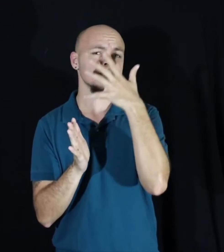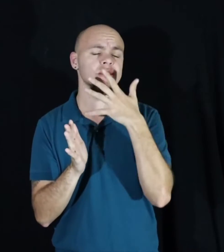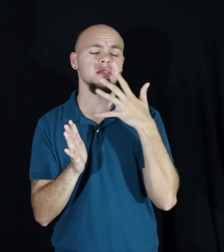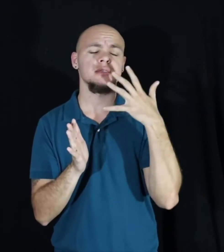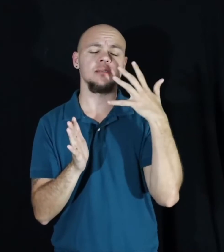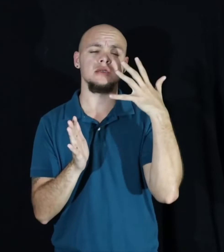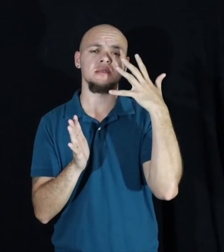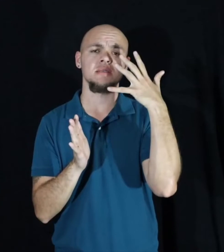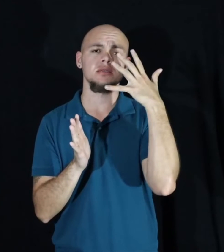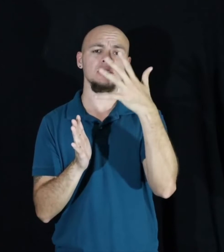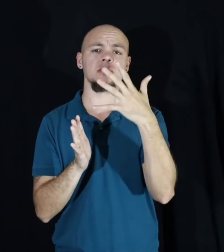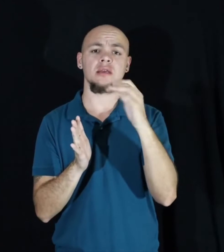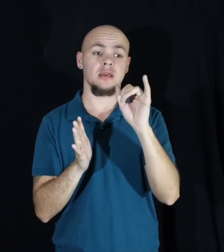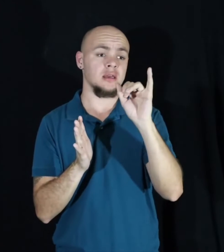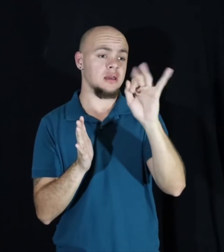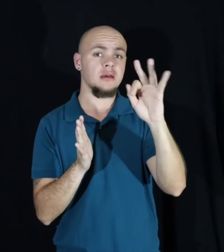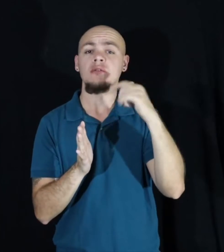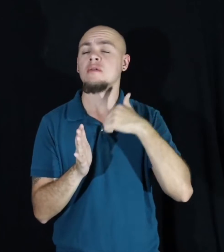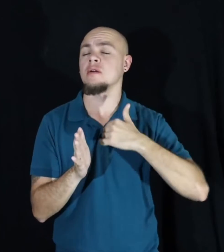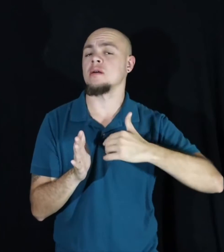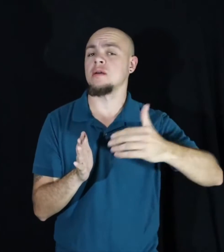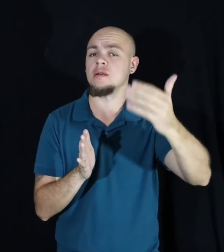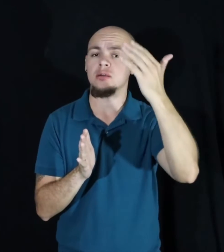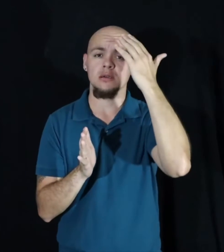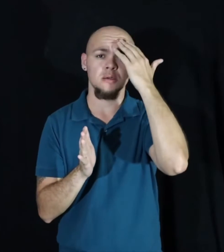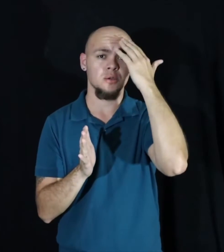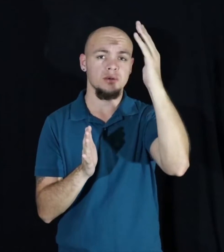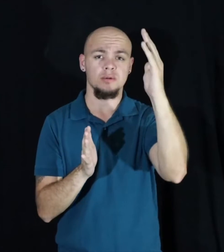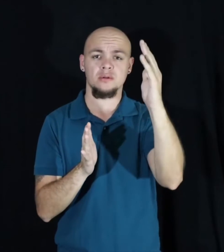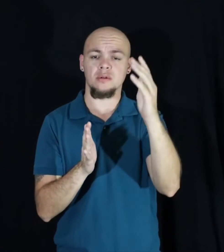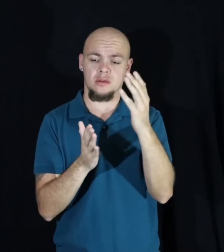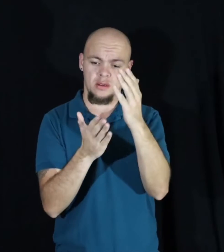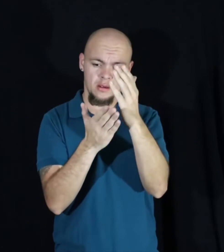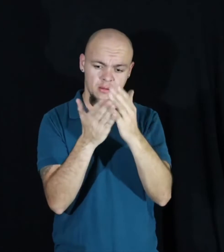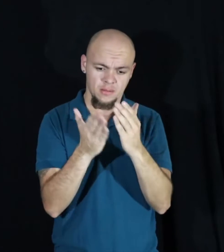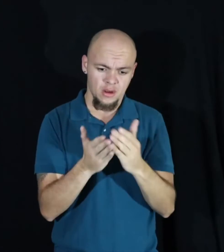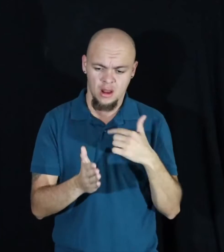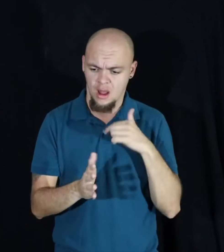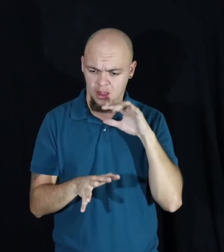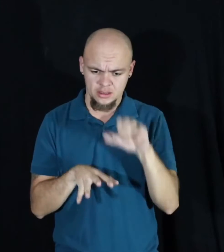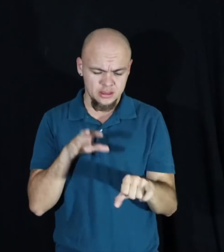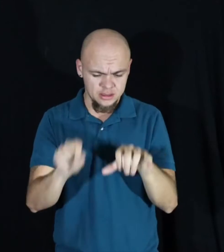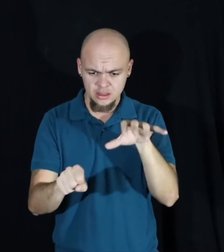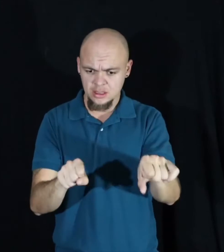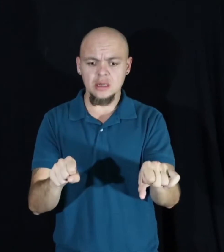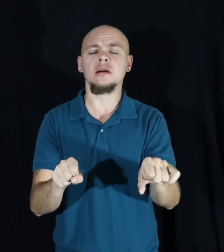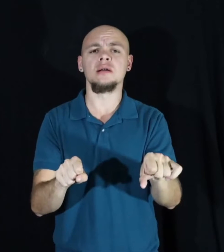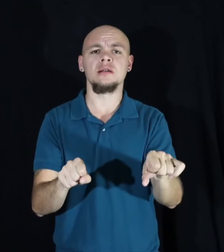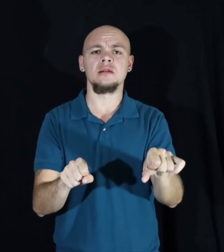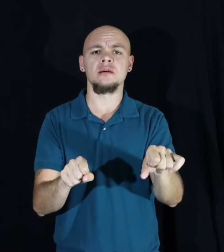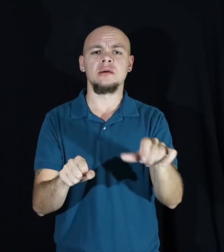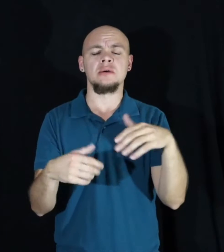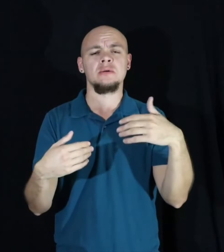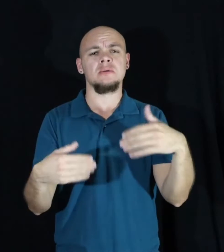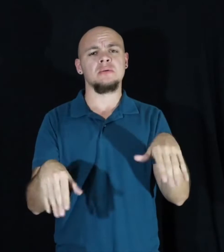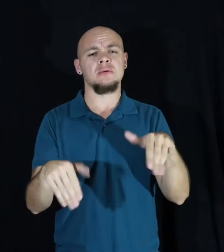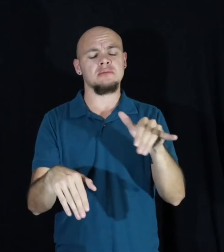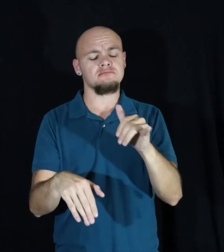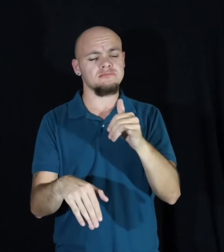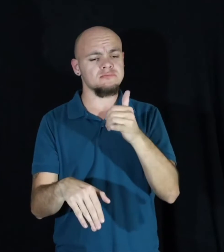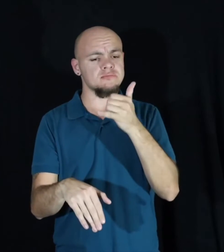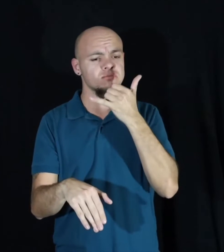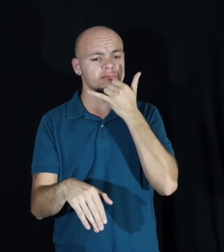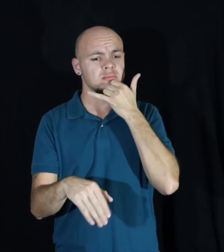Yet I do not know if the pieces I take if the taken so wrongly